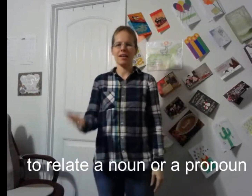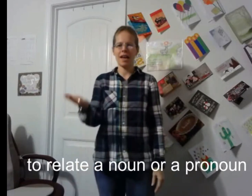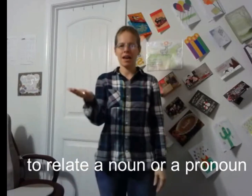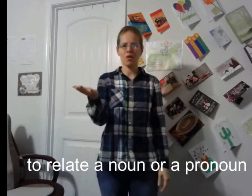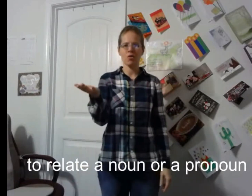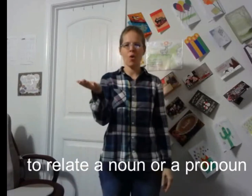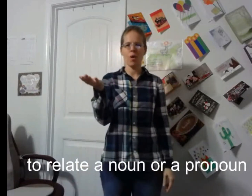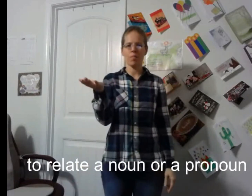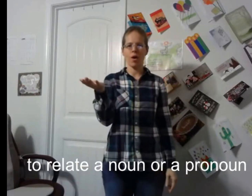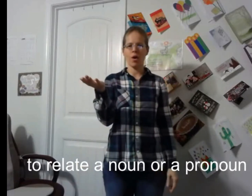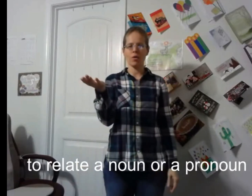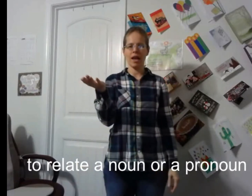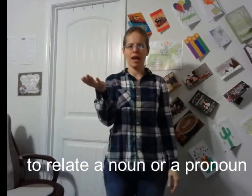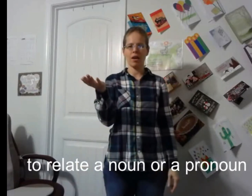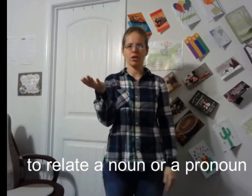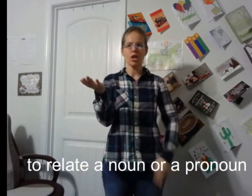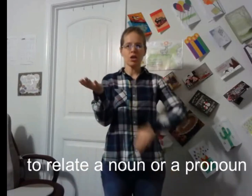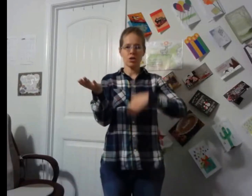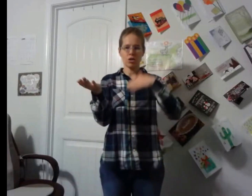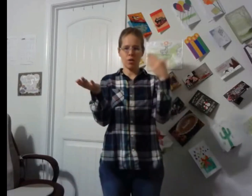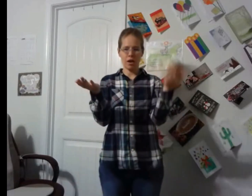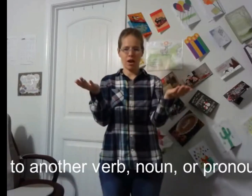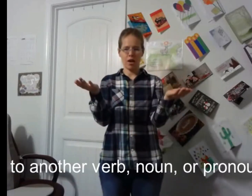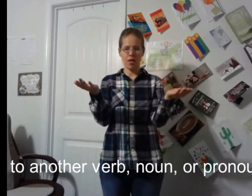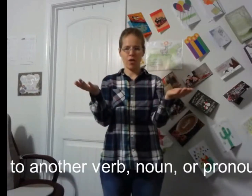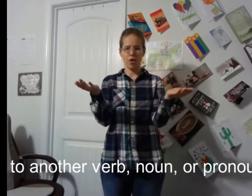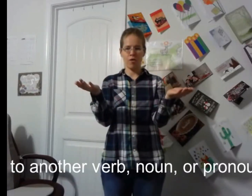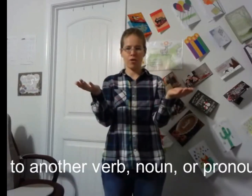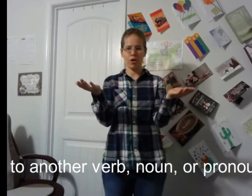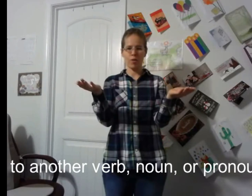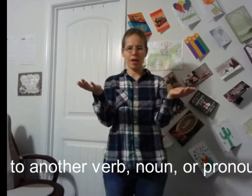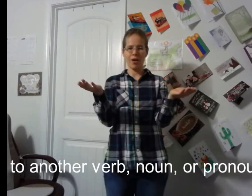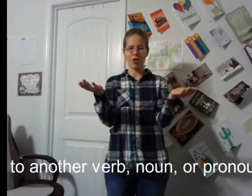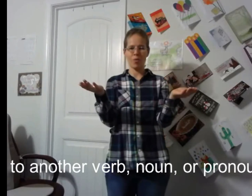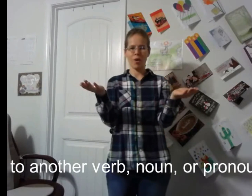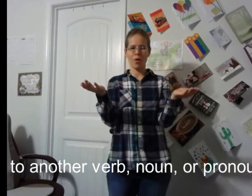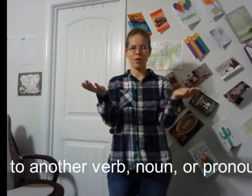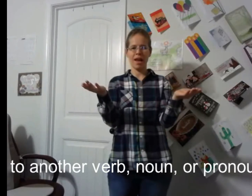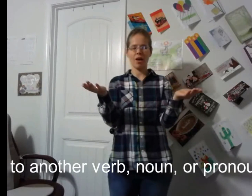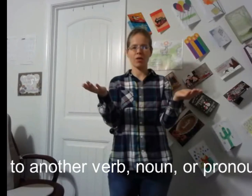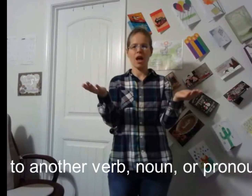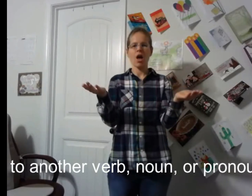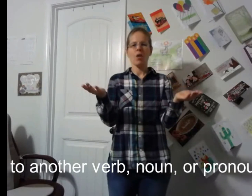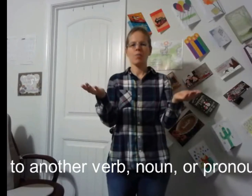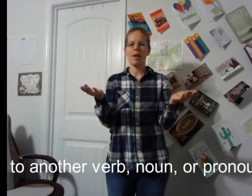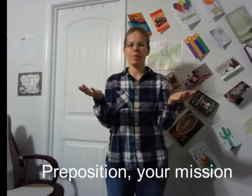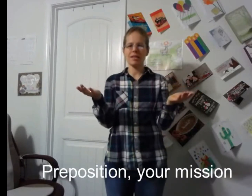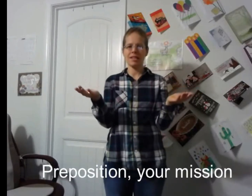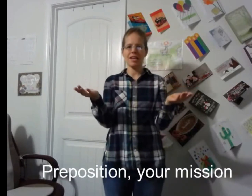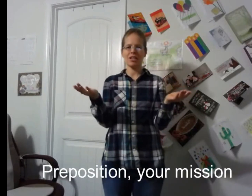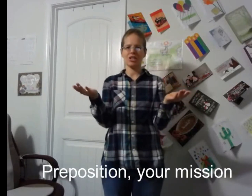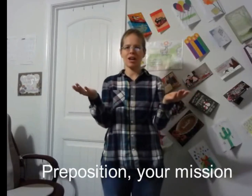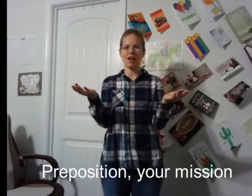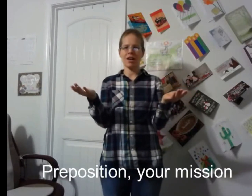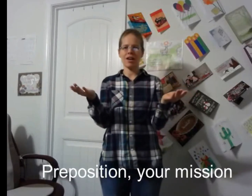a noun or a pronoun, to another verb, noun or pronoun. Preposition,